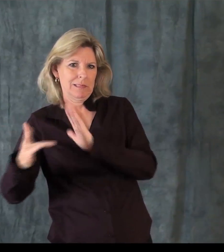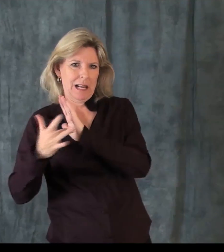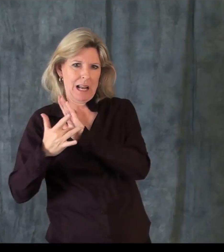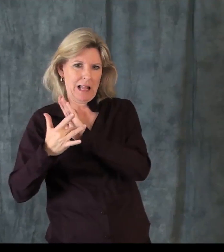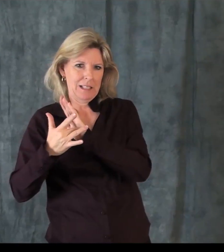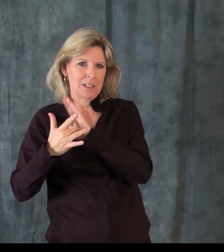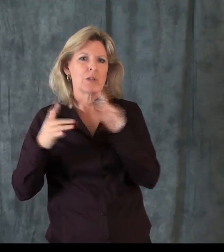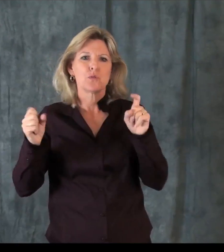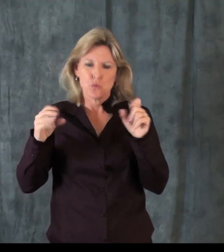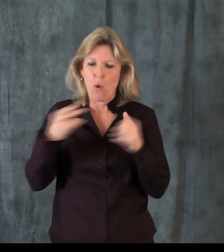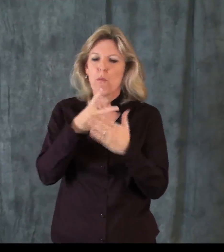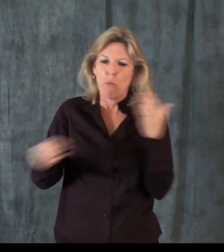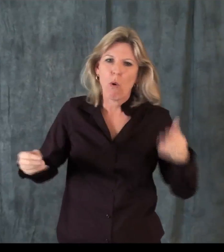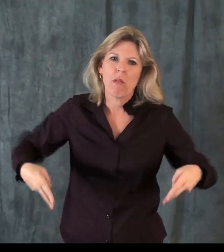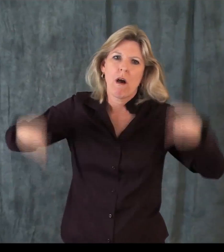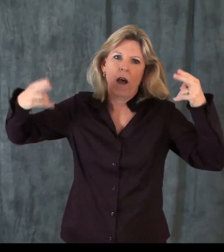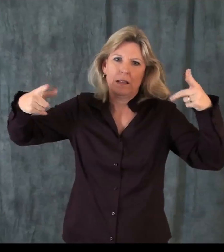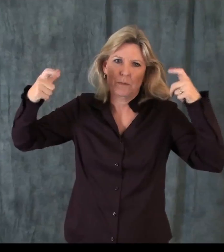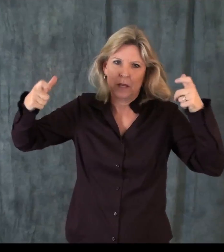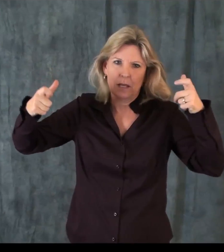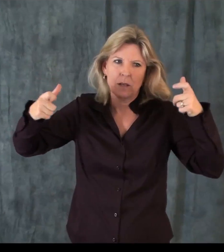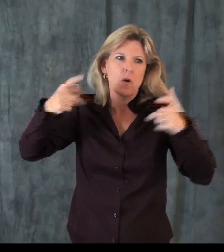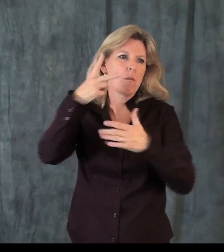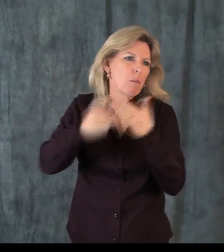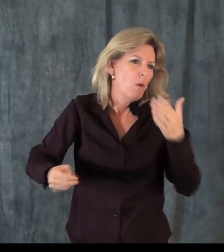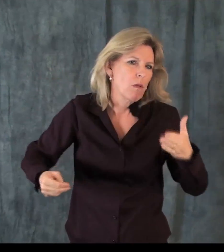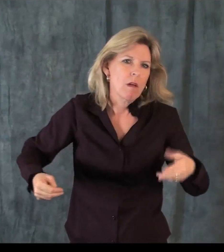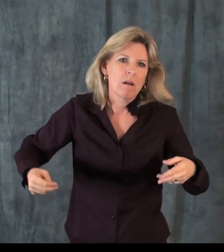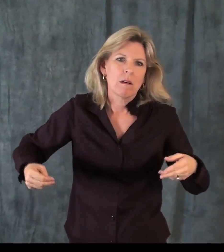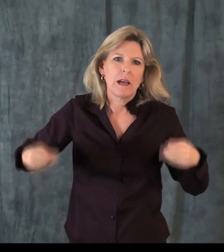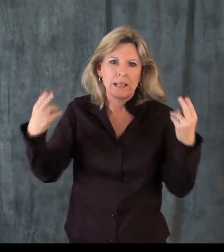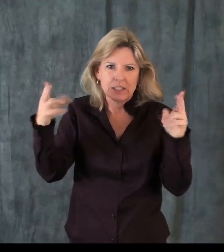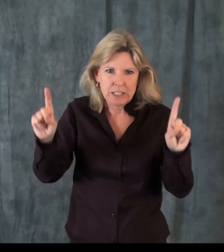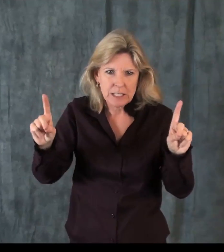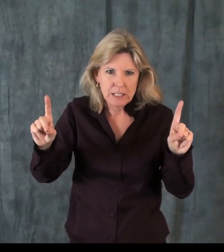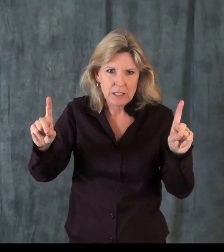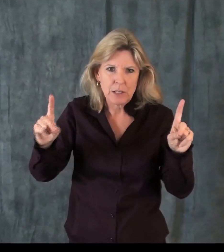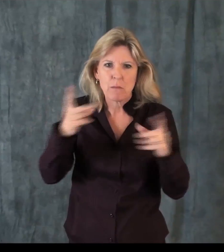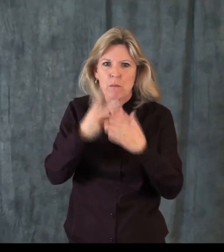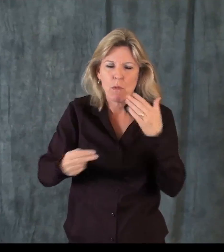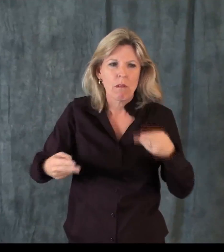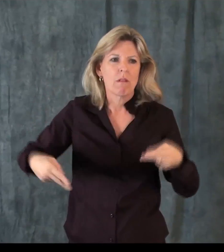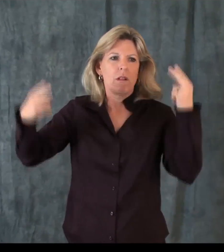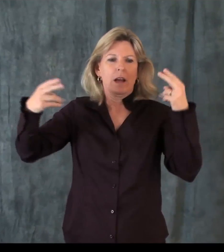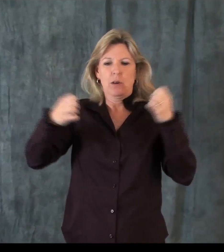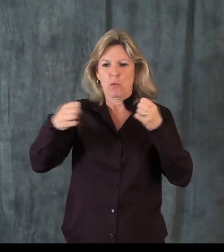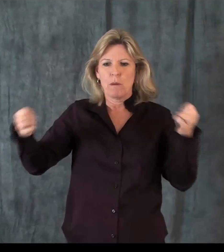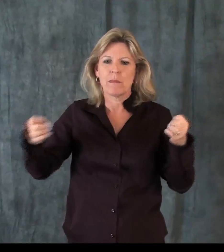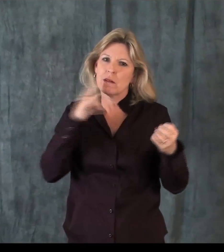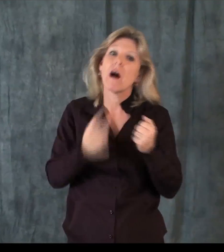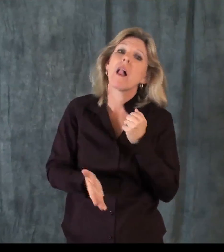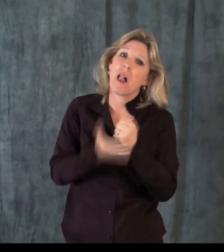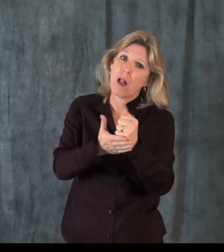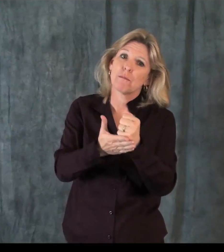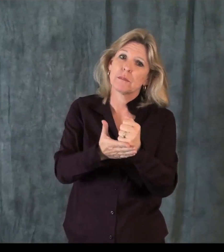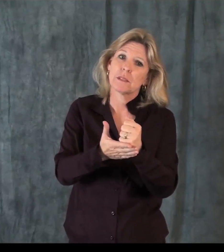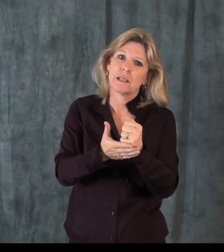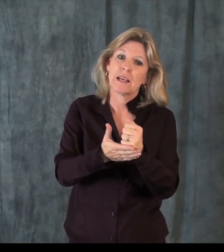controlled by us as well as the consumer's technology, so we require that both ends have high-speed internet connection. Both ends have HD